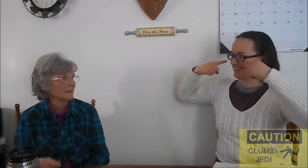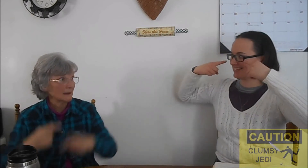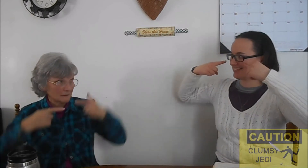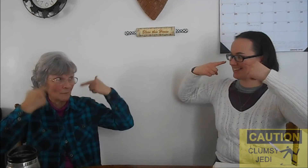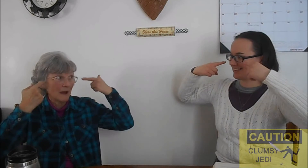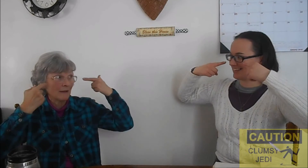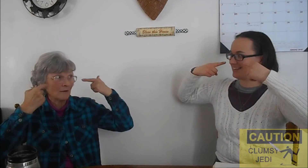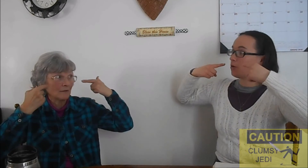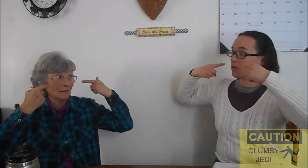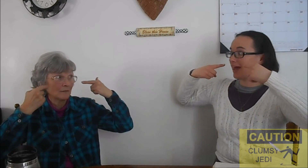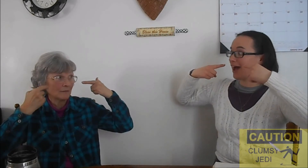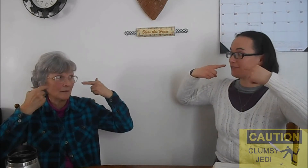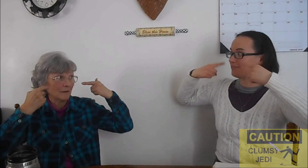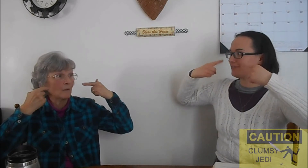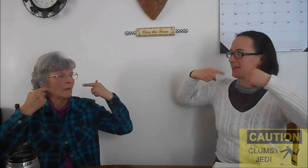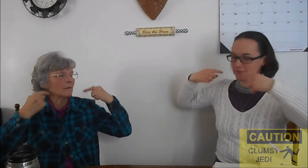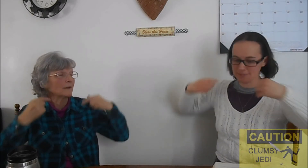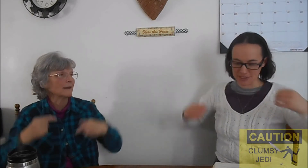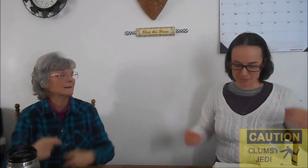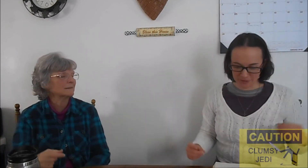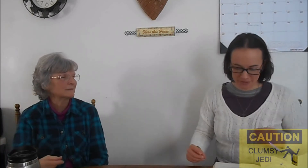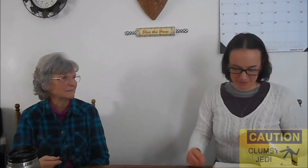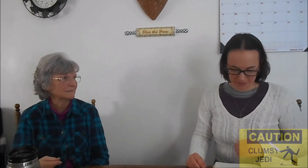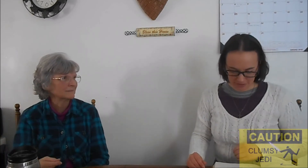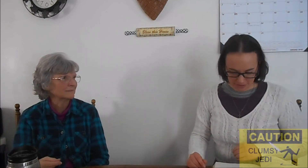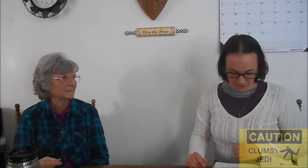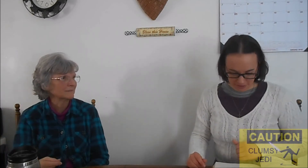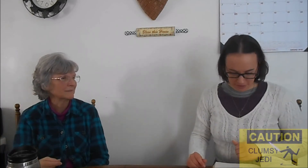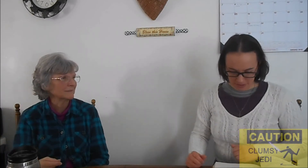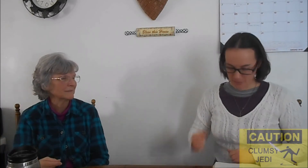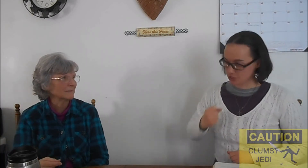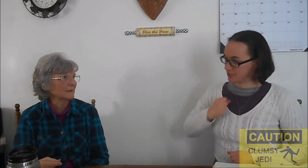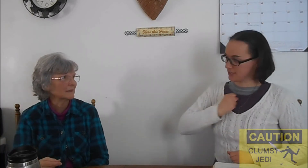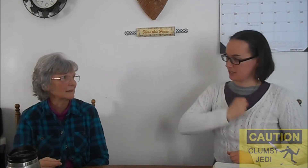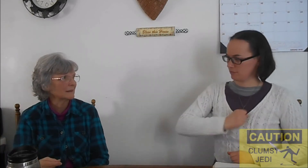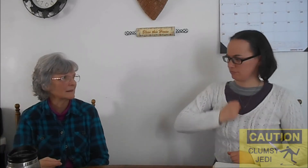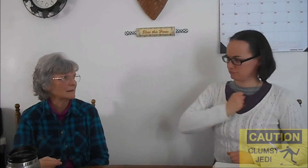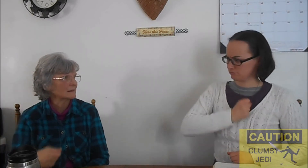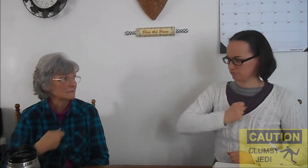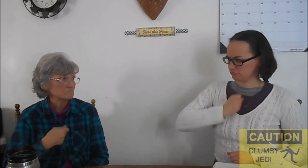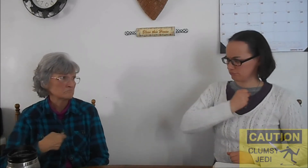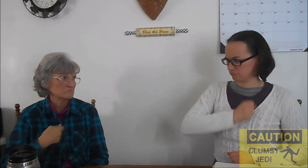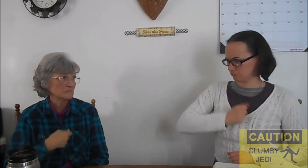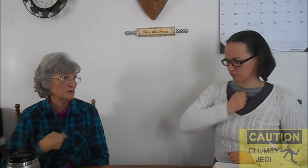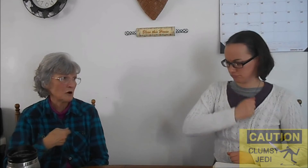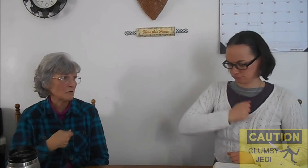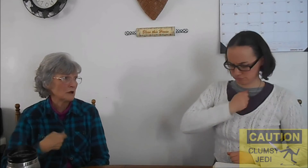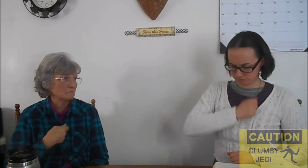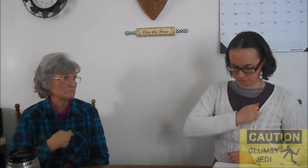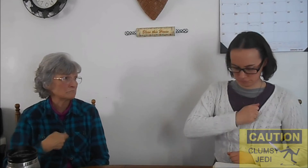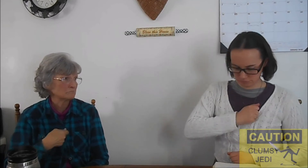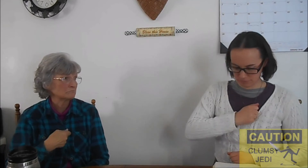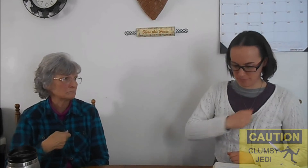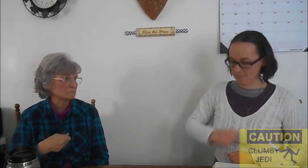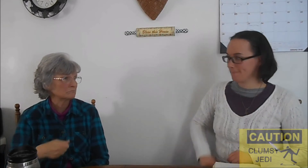Smile? Or laugh. It needs both. And we just did. Sorry. Mm-hmm.